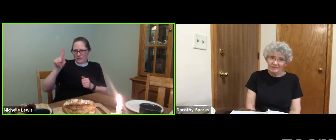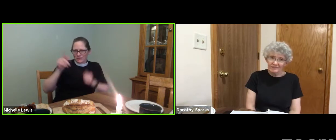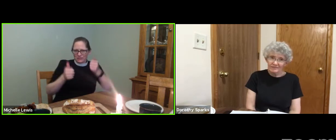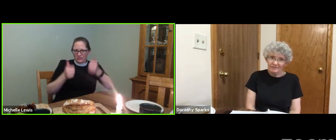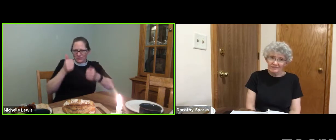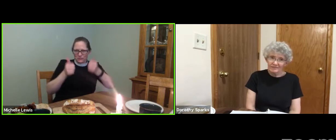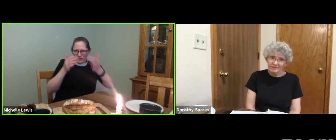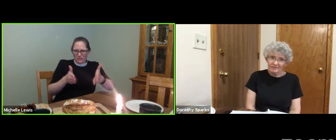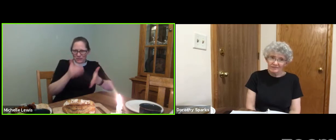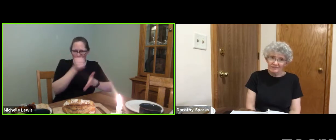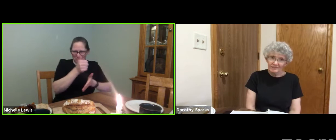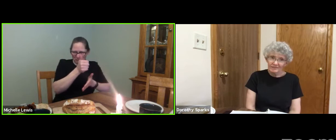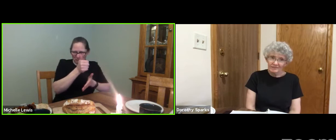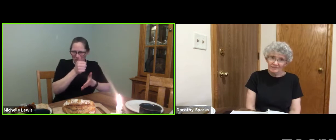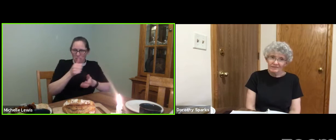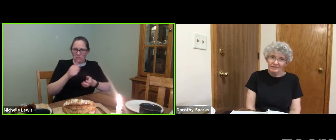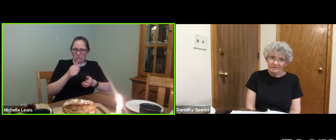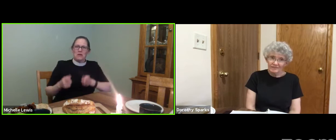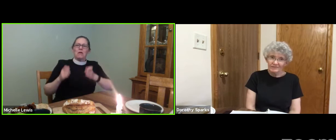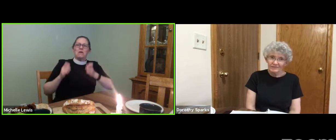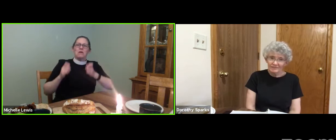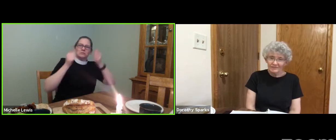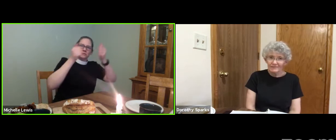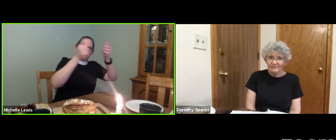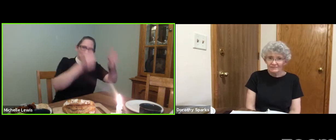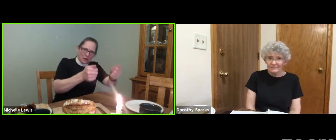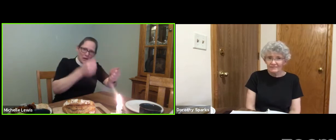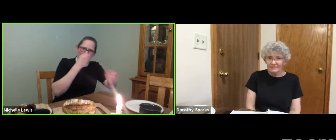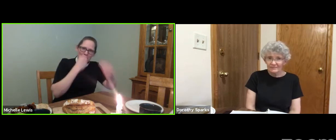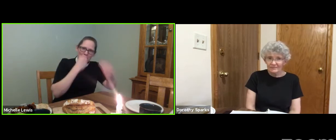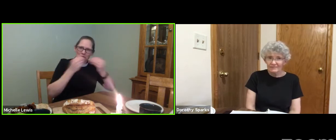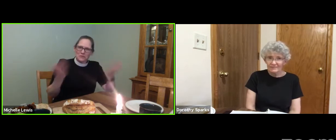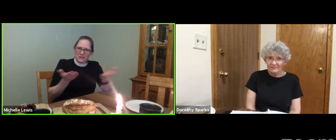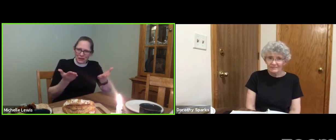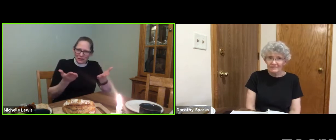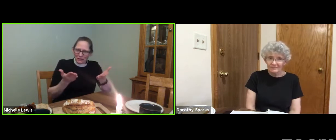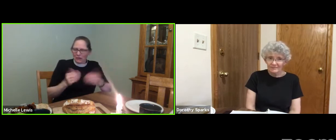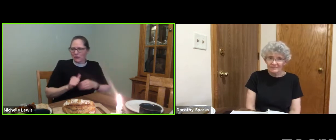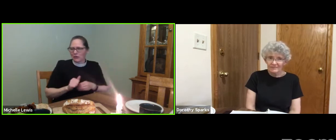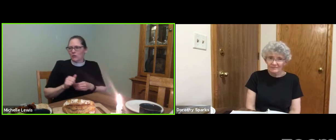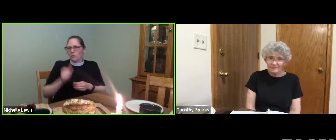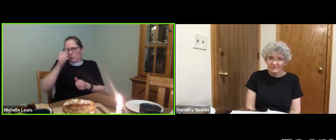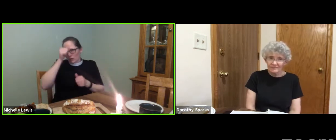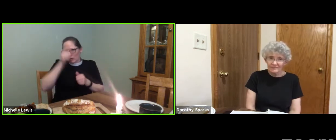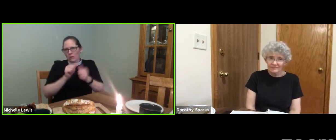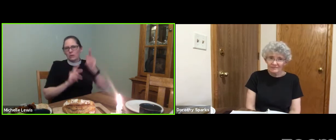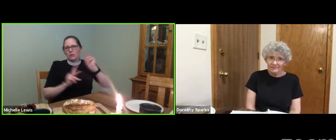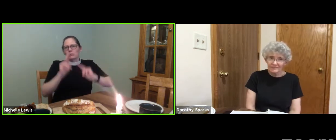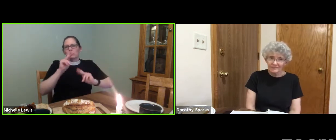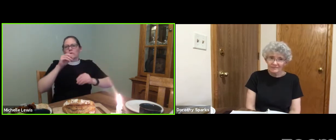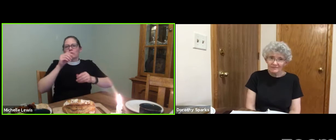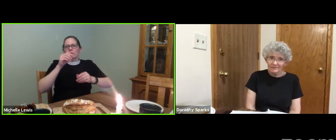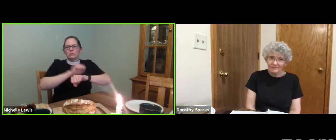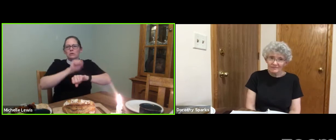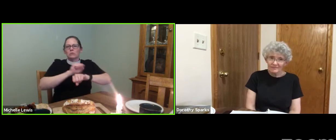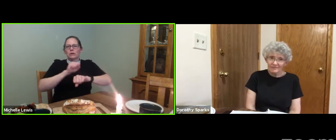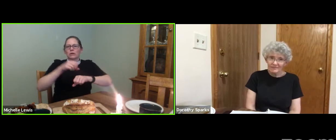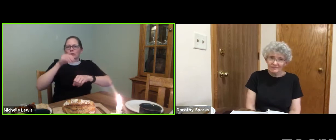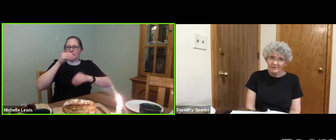truck drivers. We remember drive the food to our stores. We remember the grocery